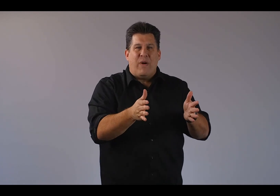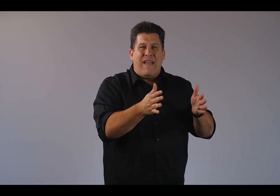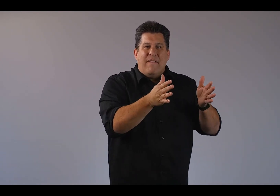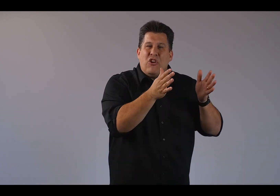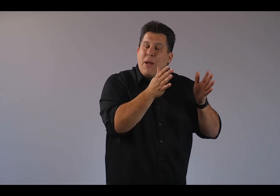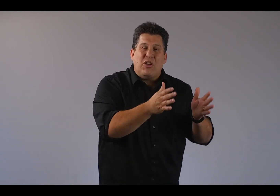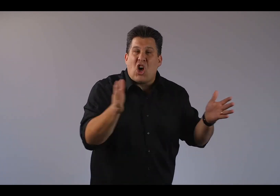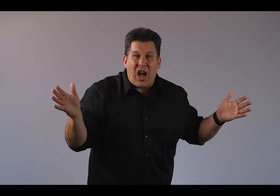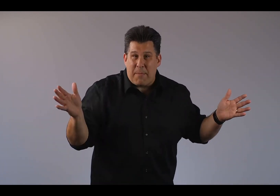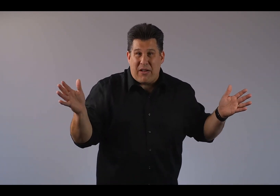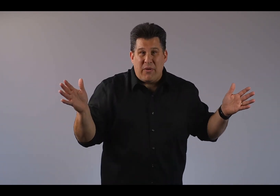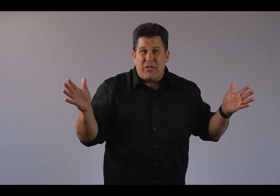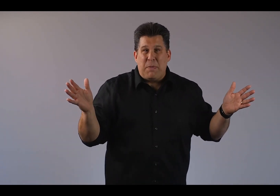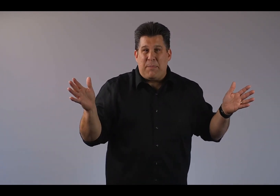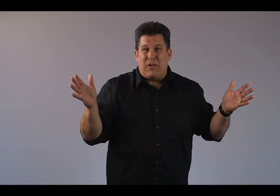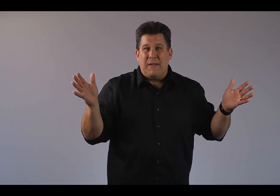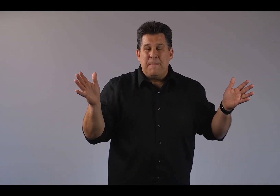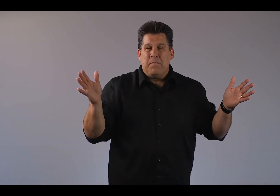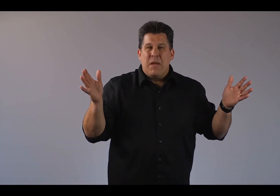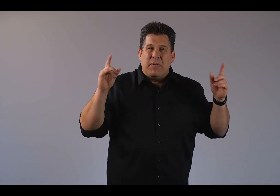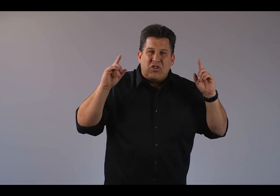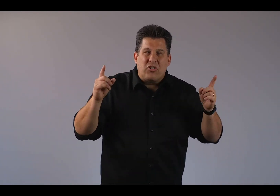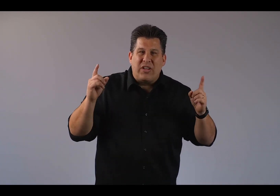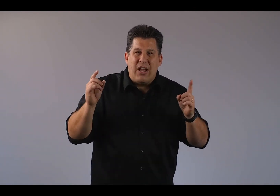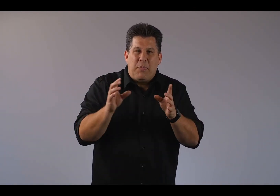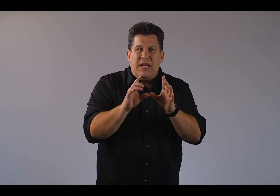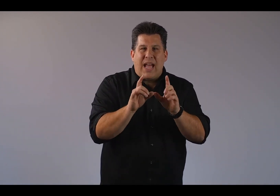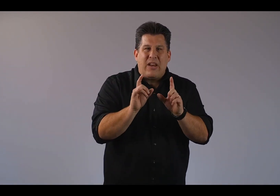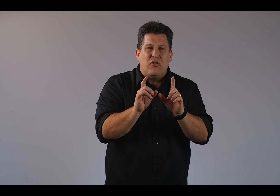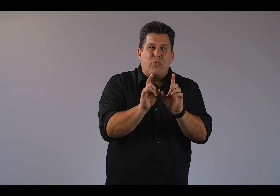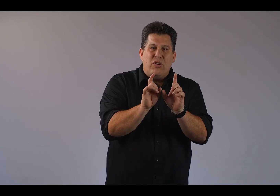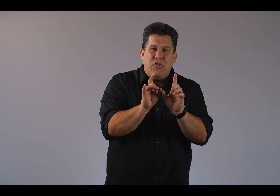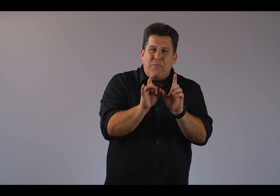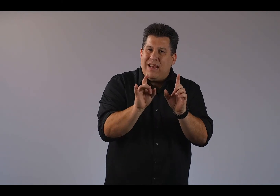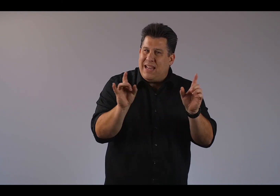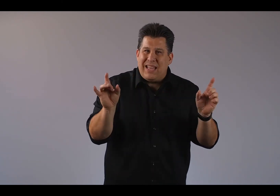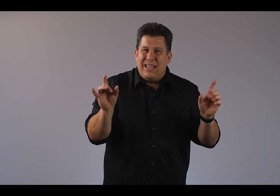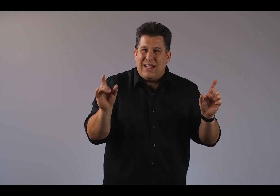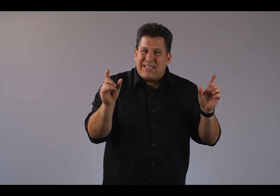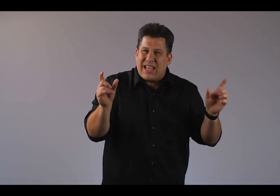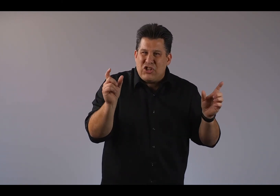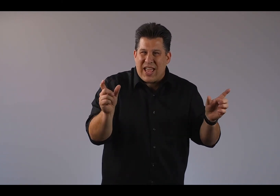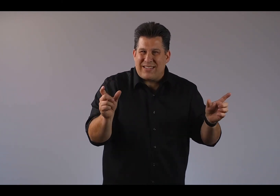way that you're able to talk about it with other people. But it's also going to help you to diagnose where you might need a second chance.